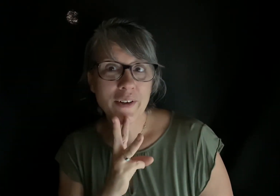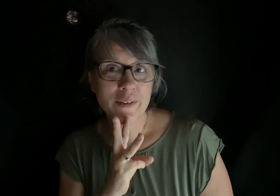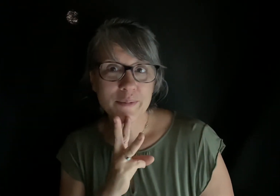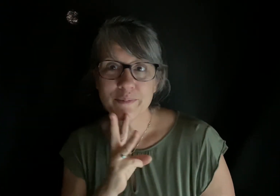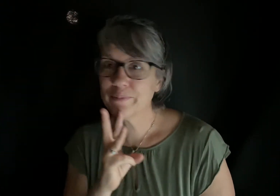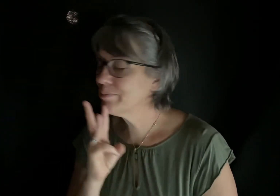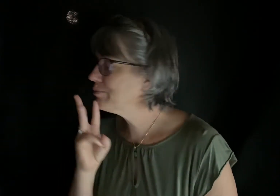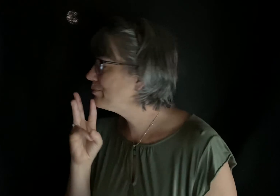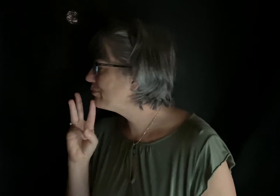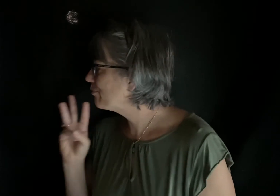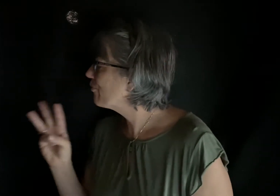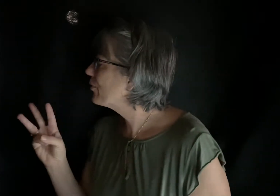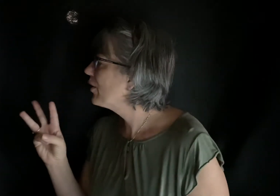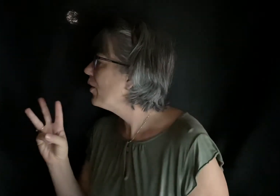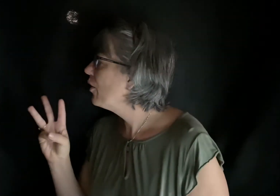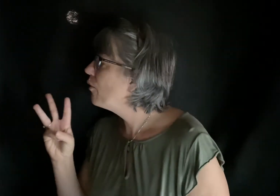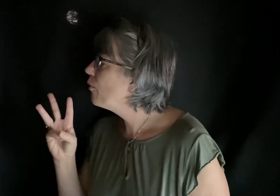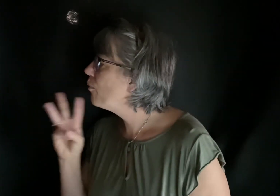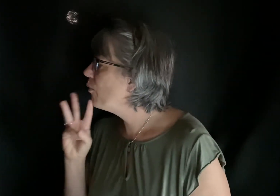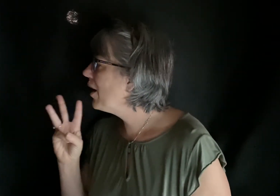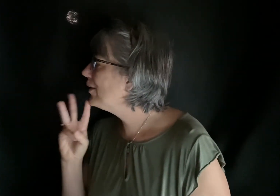Water, water,